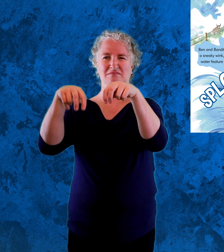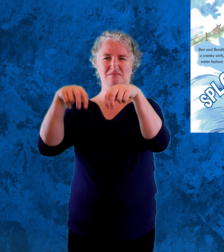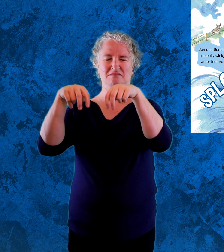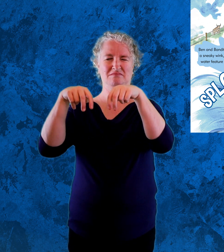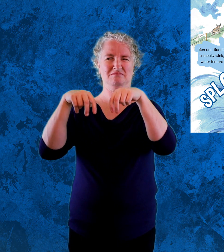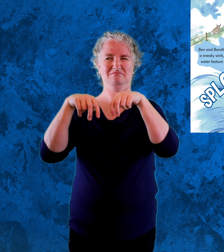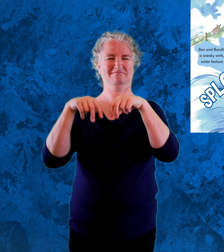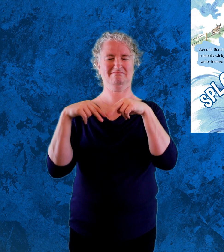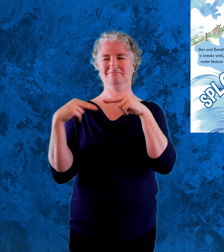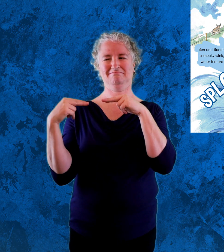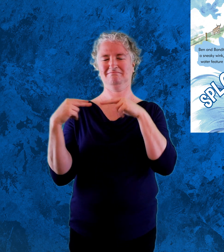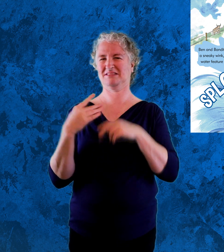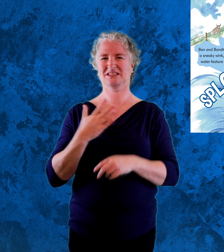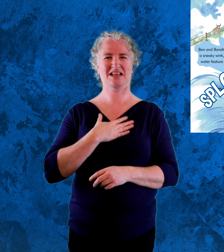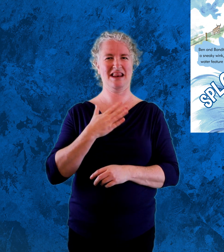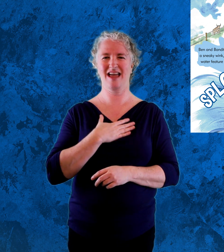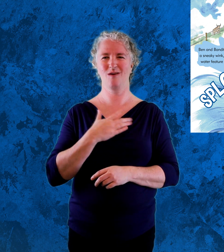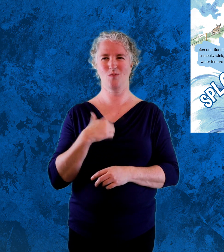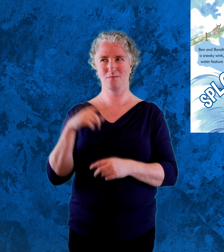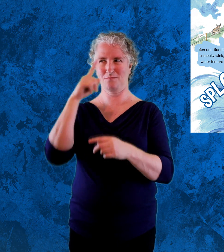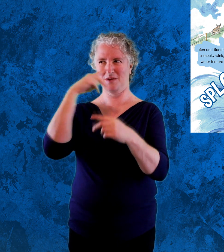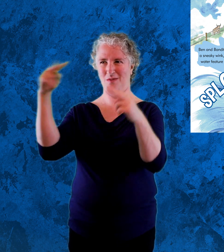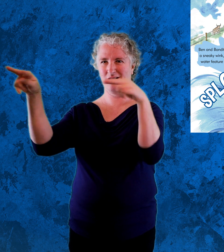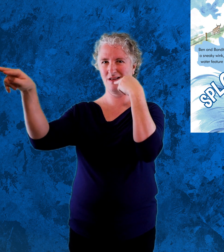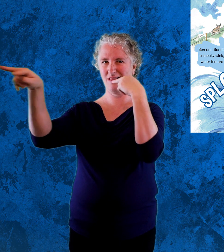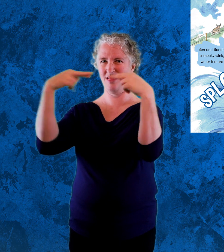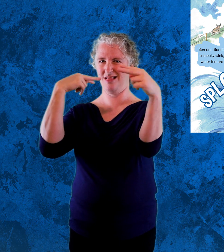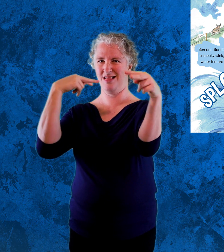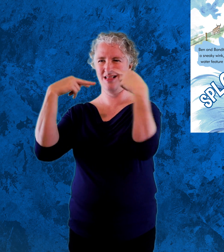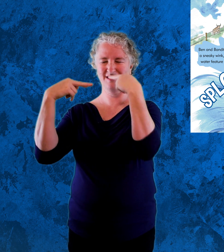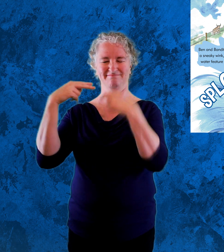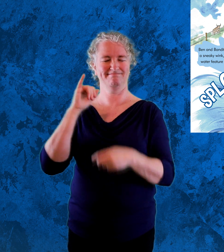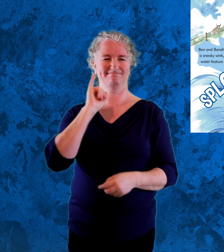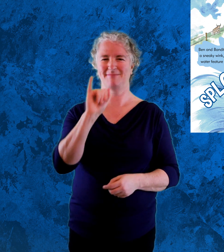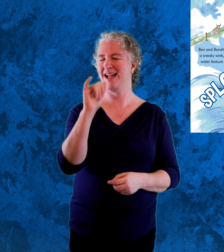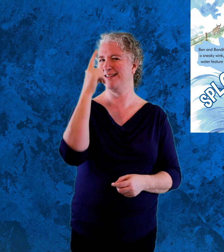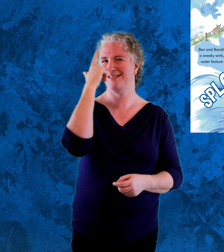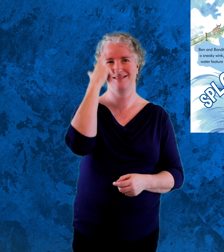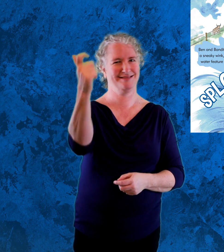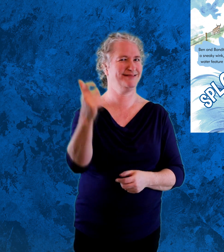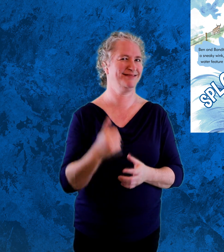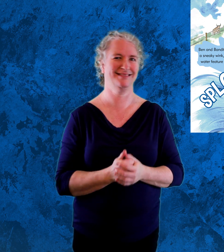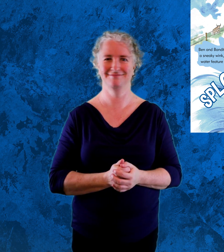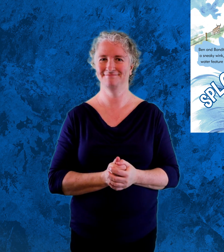I don't like everyone staring at us, complained Ben. That was another bad idea.